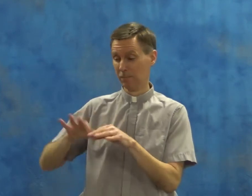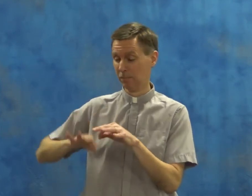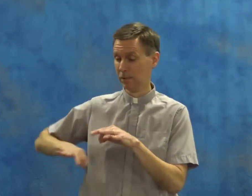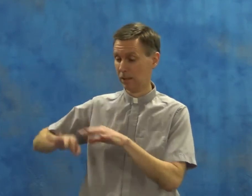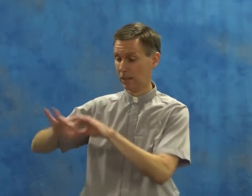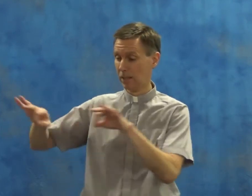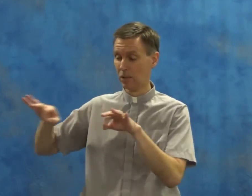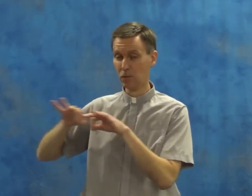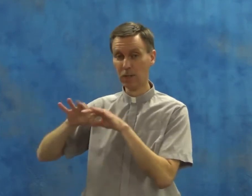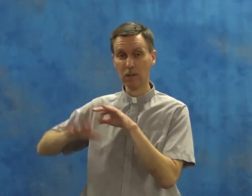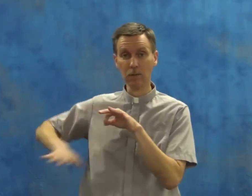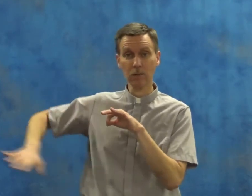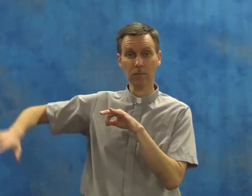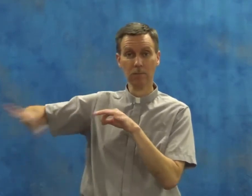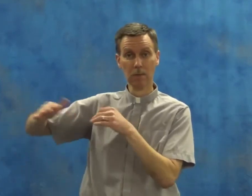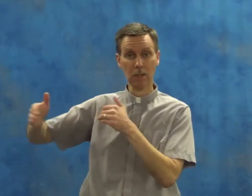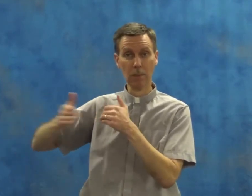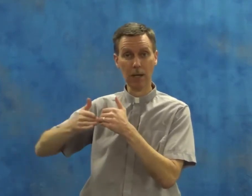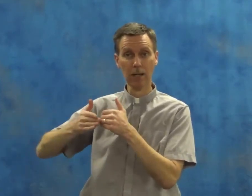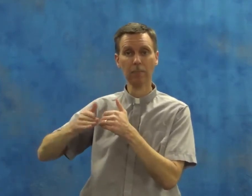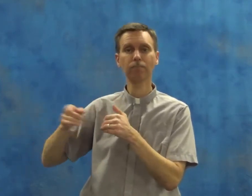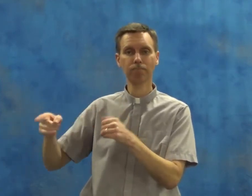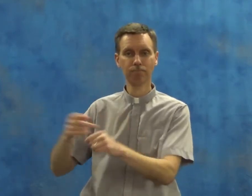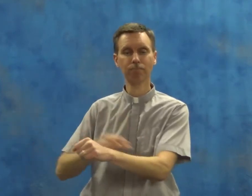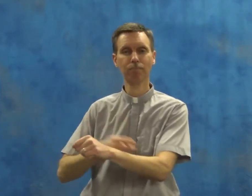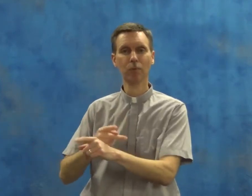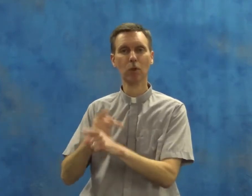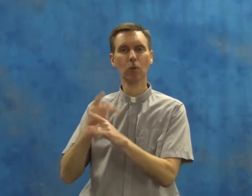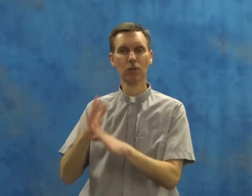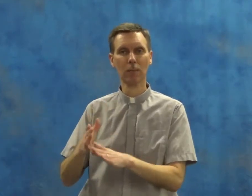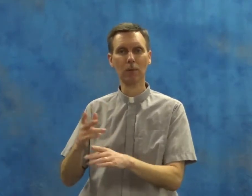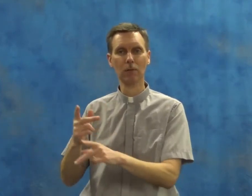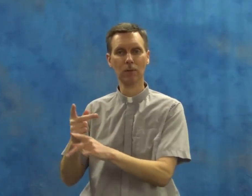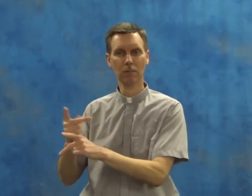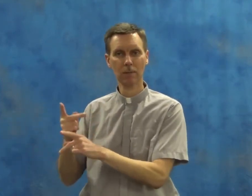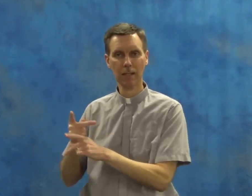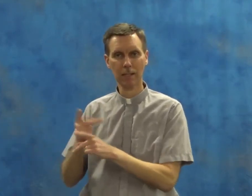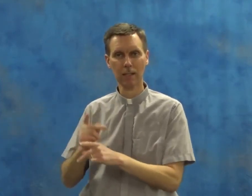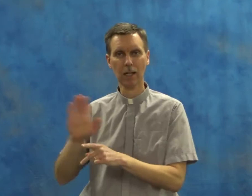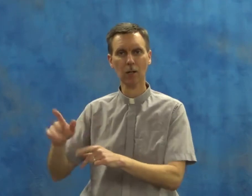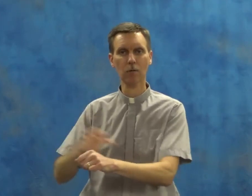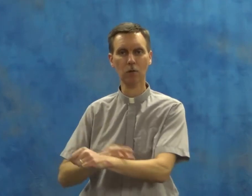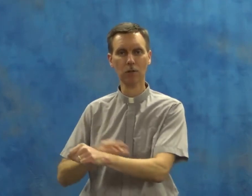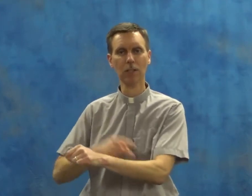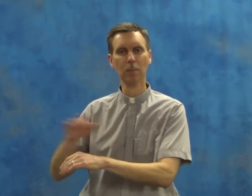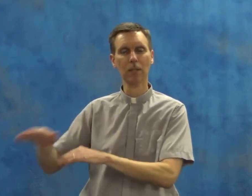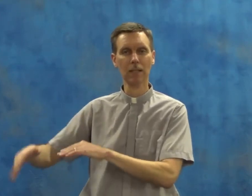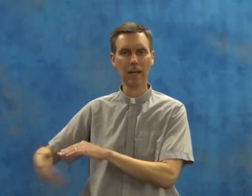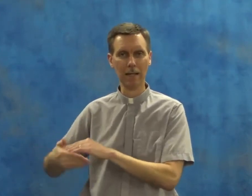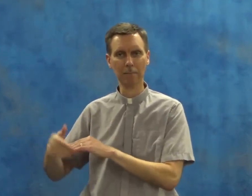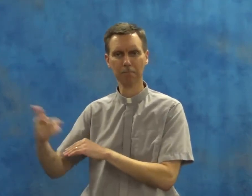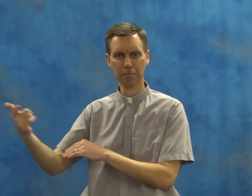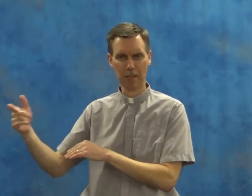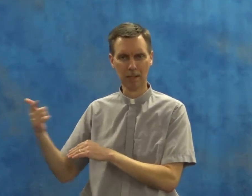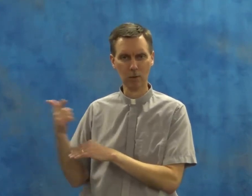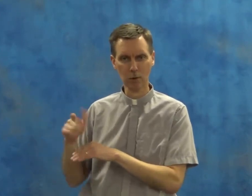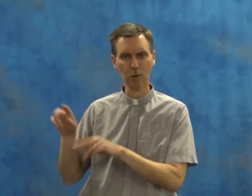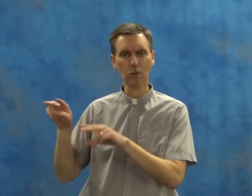In fields nearby, there were shepherds taking care of their sheep at night, taking turns